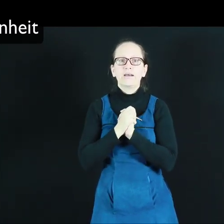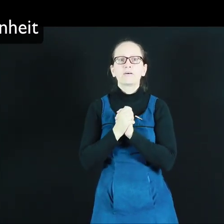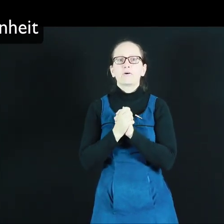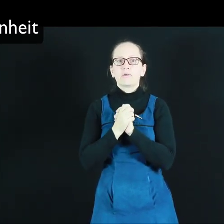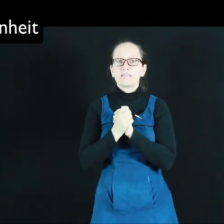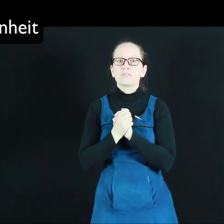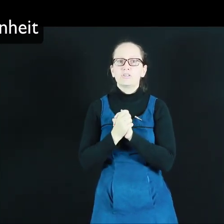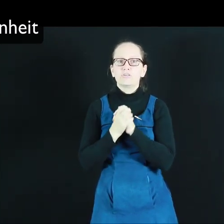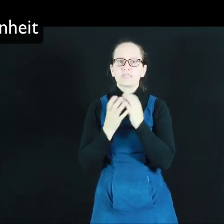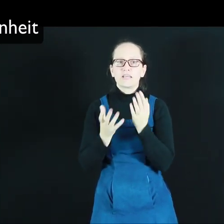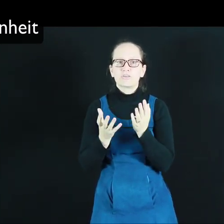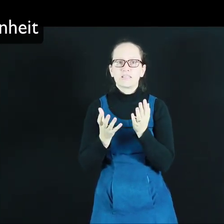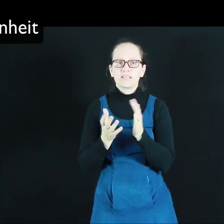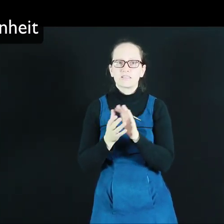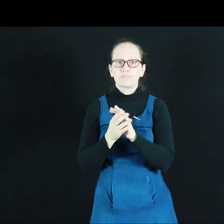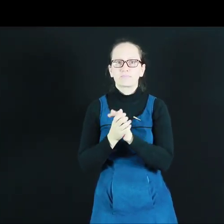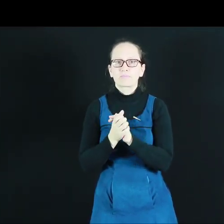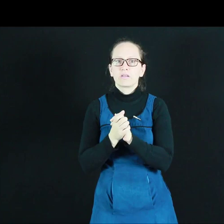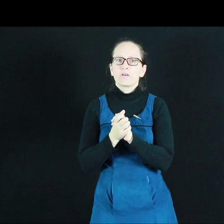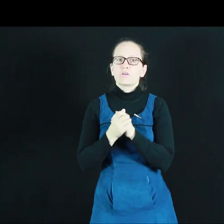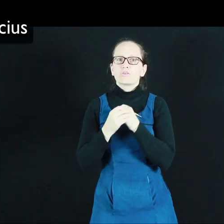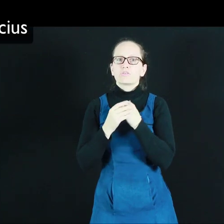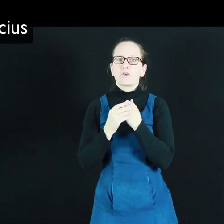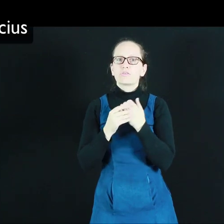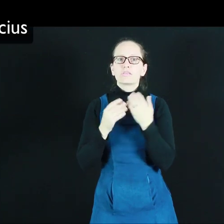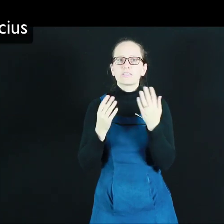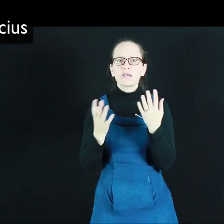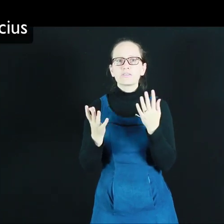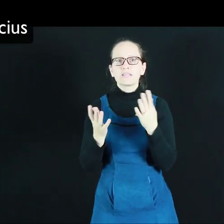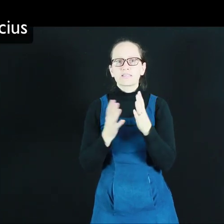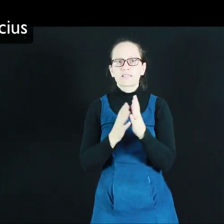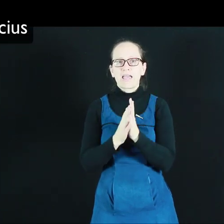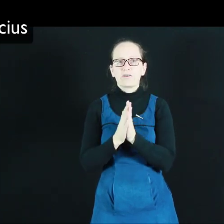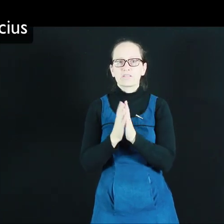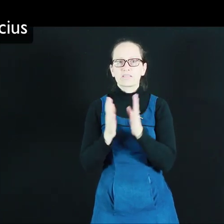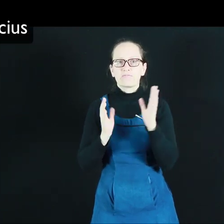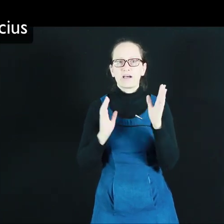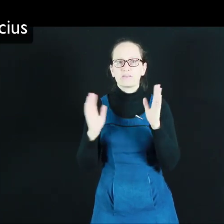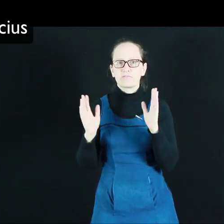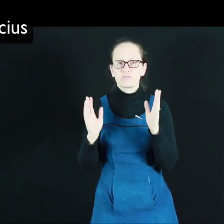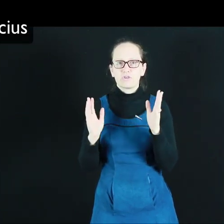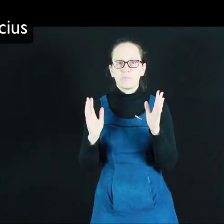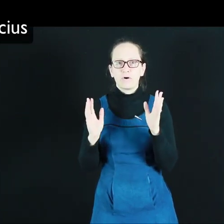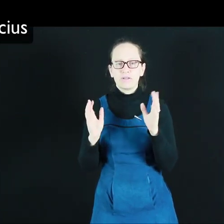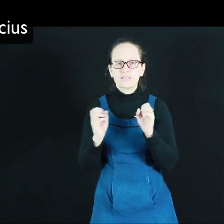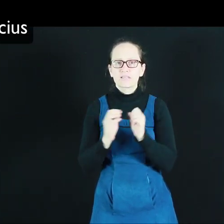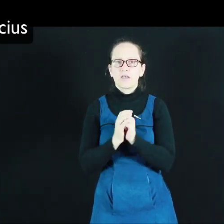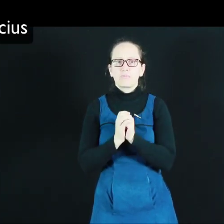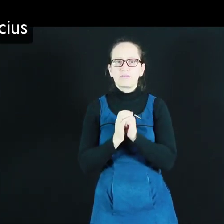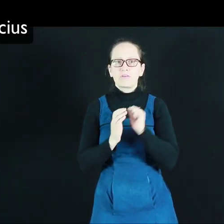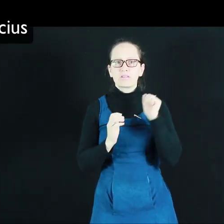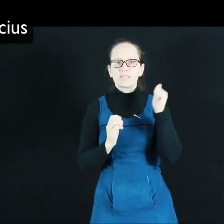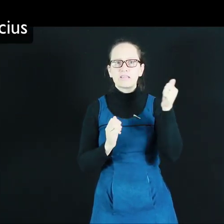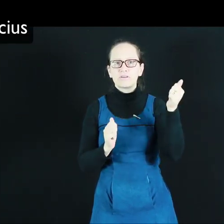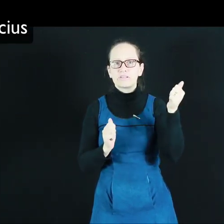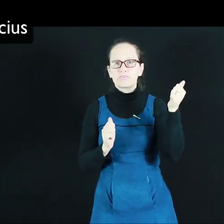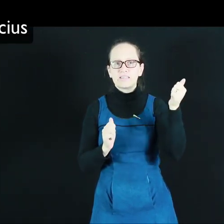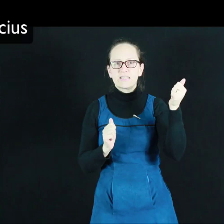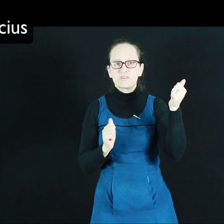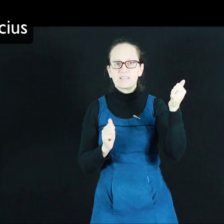we tend to use Celsius. So the Celsius scale is defined off two points. We've got zero degrees Celsius